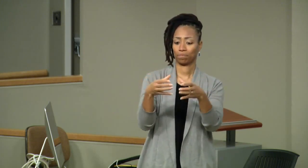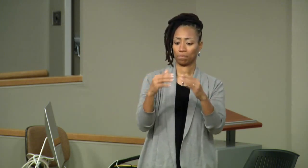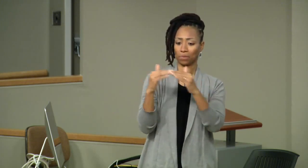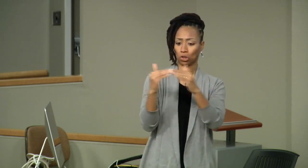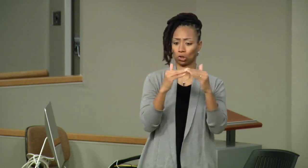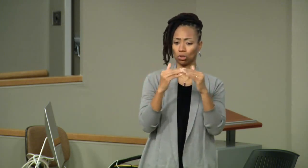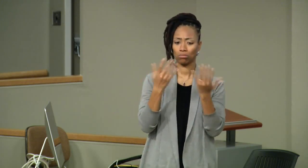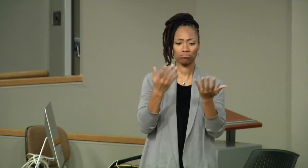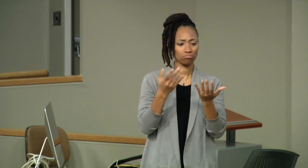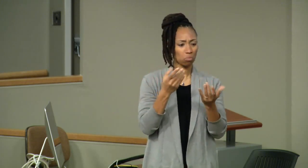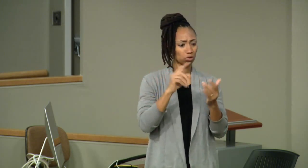group?